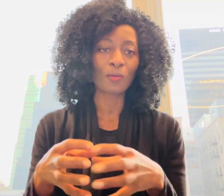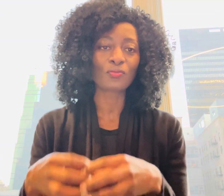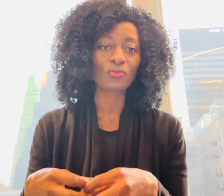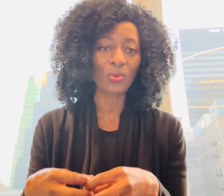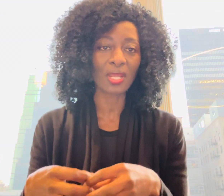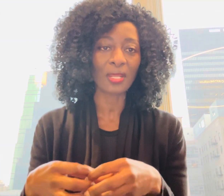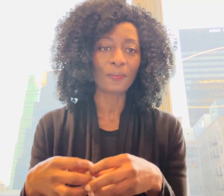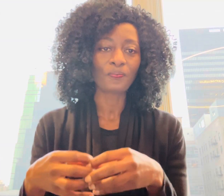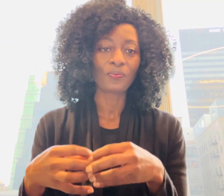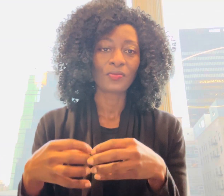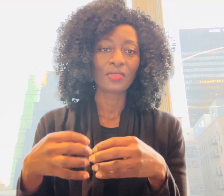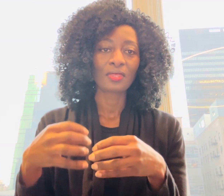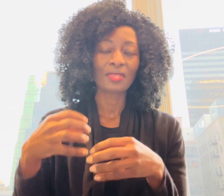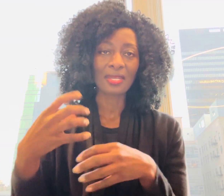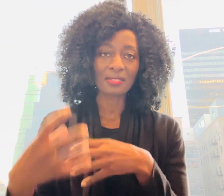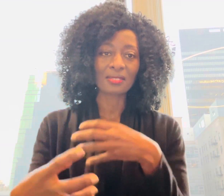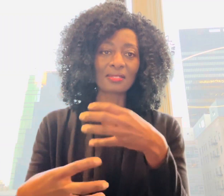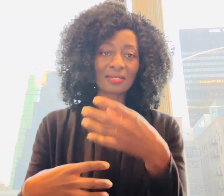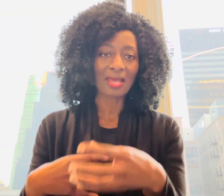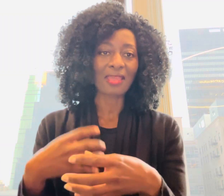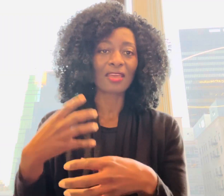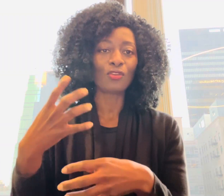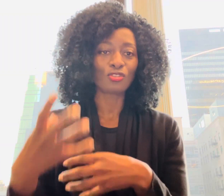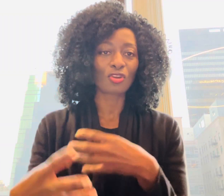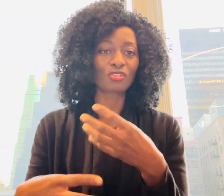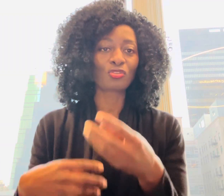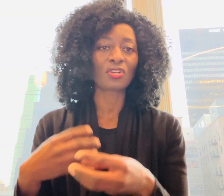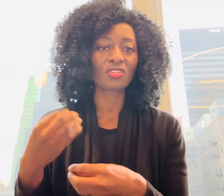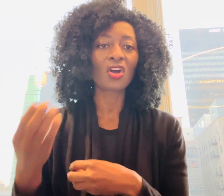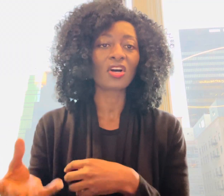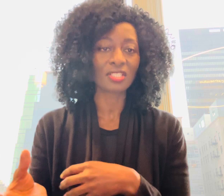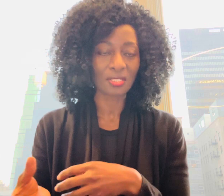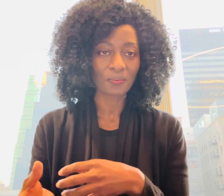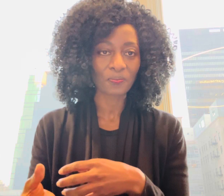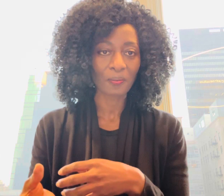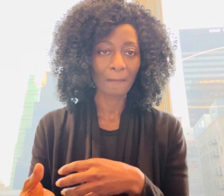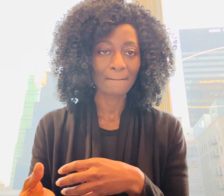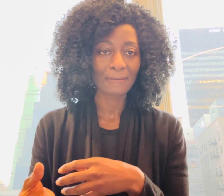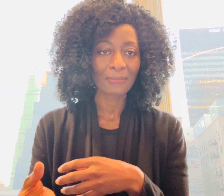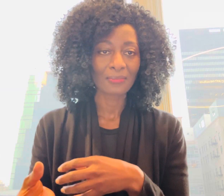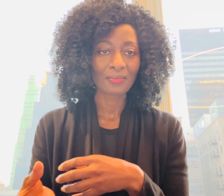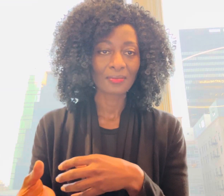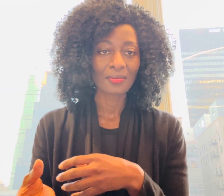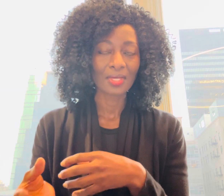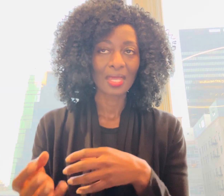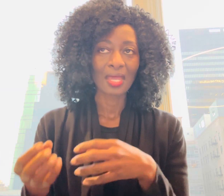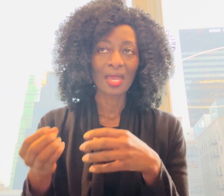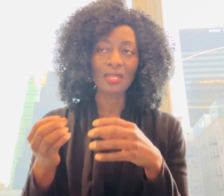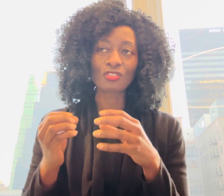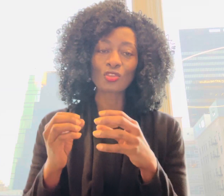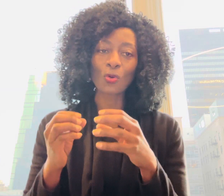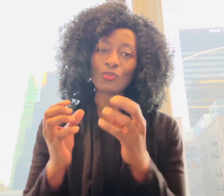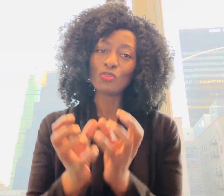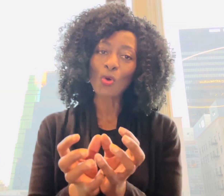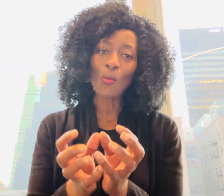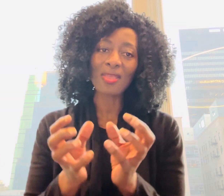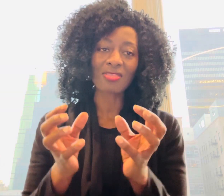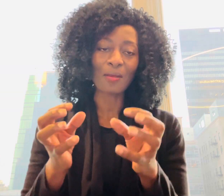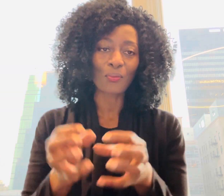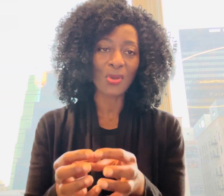pray that is a sign that you do not trust god and so knowing that prayer